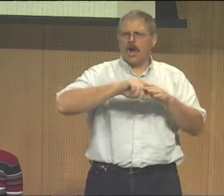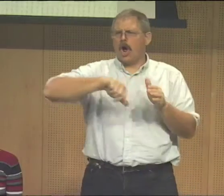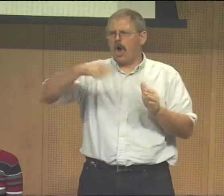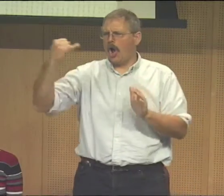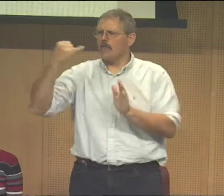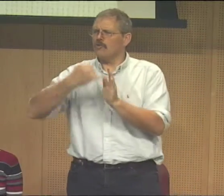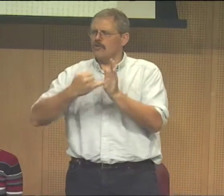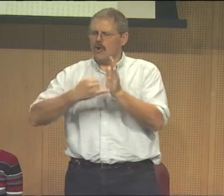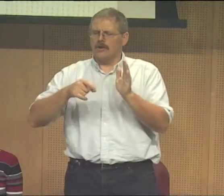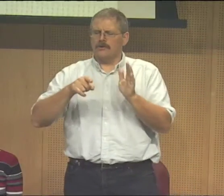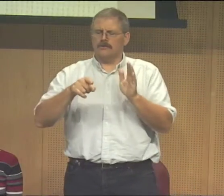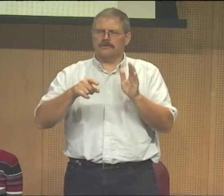or at last, or finally.